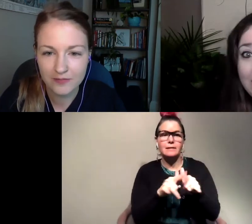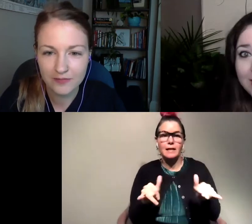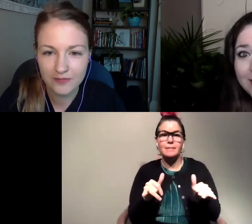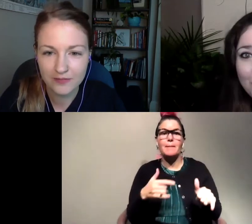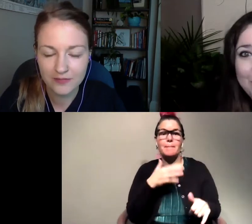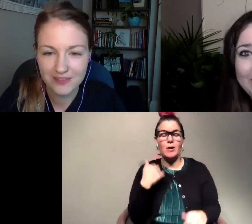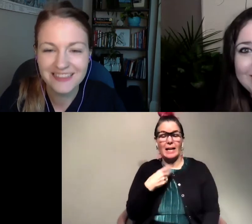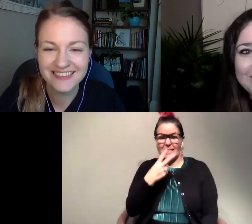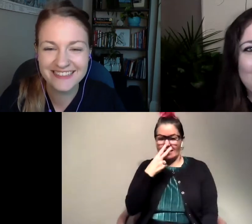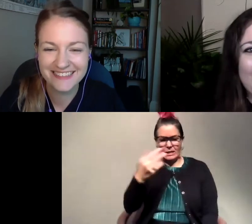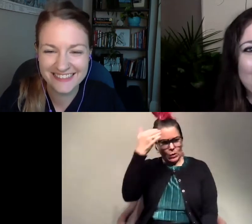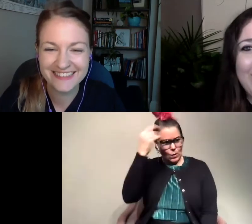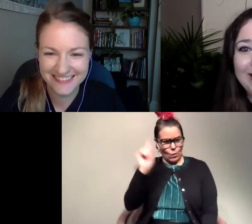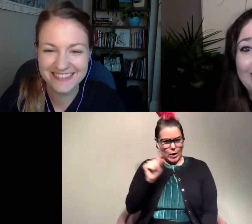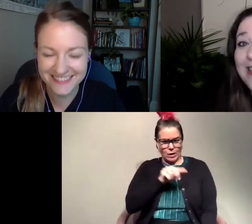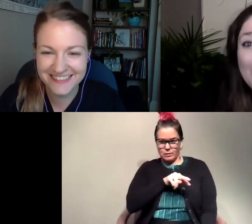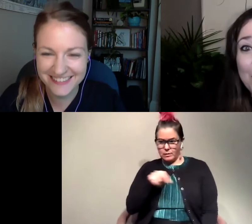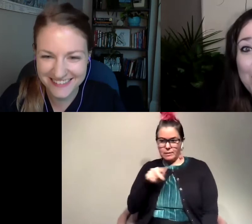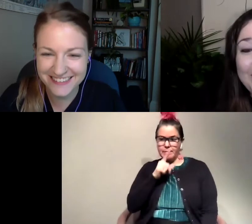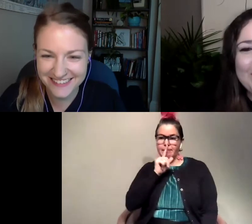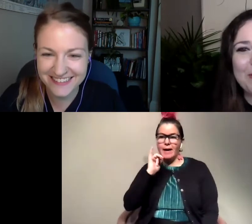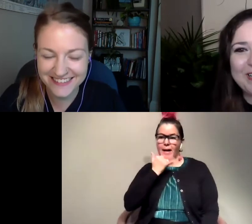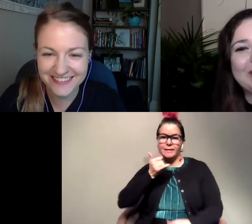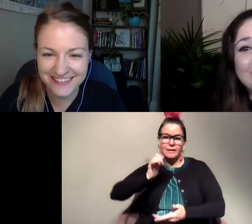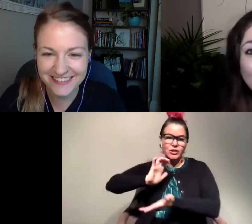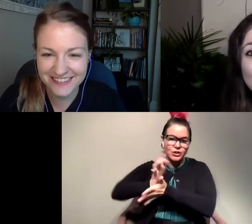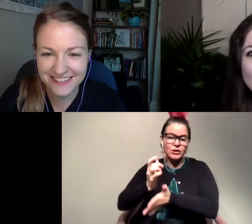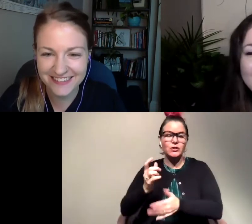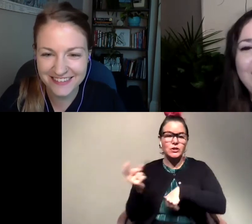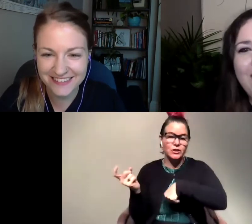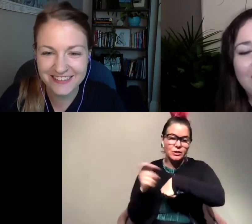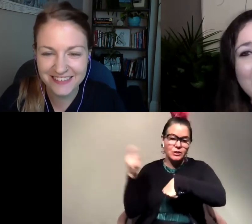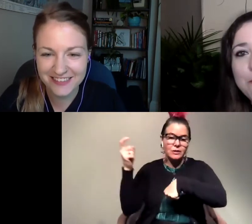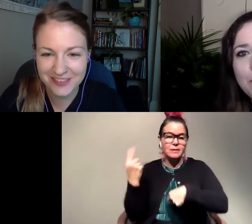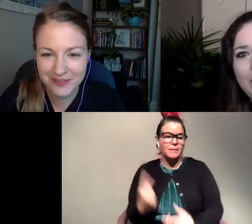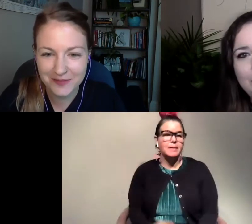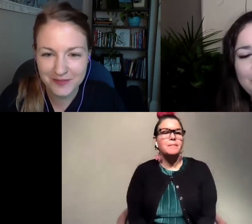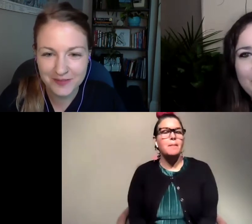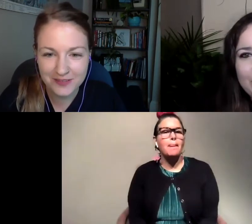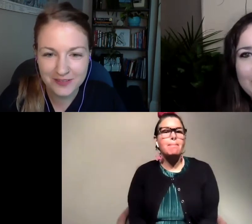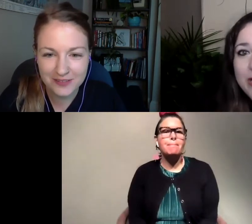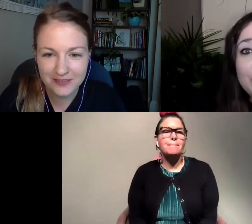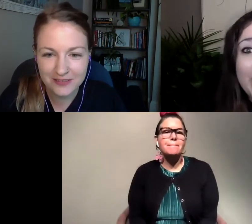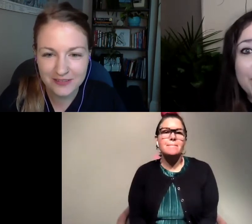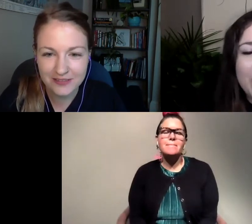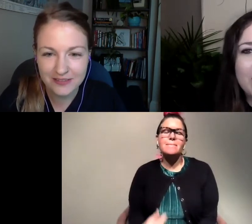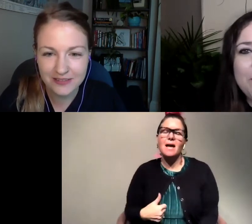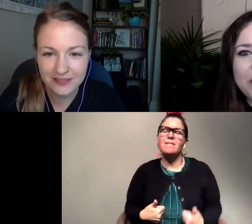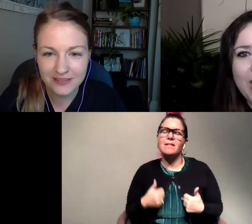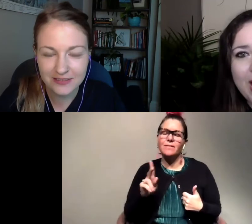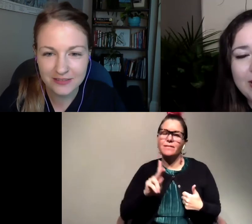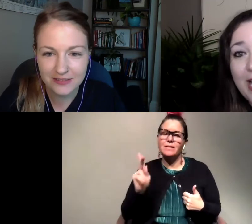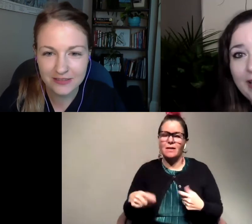see the scorpions so that I wouldn't accidentally step on one and one wouldn't startle me because I'm I have lived in Philadelphia